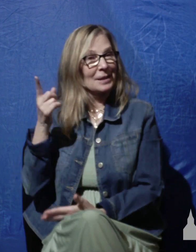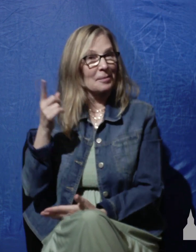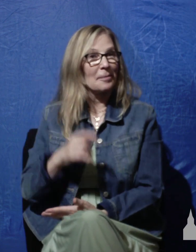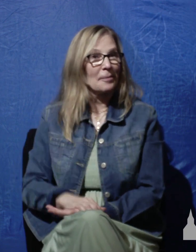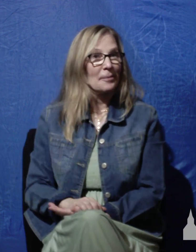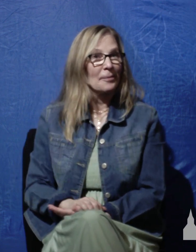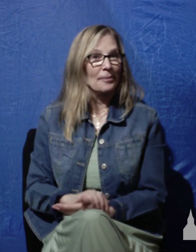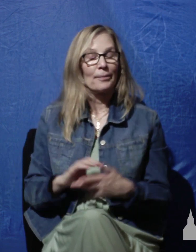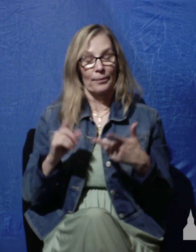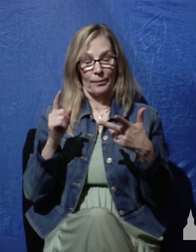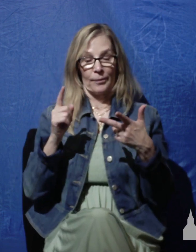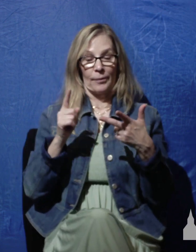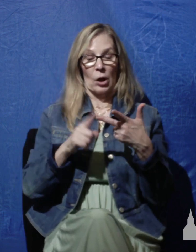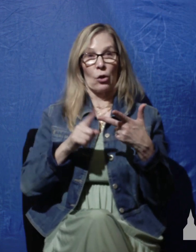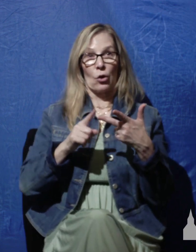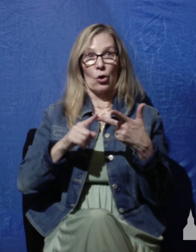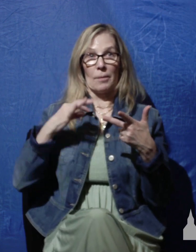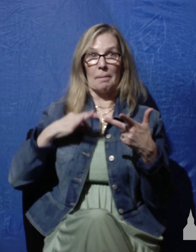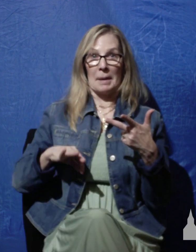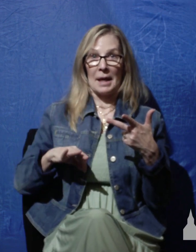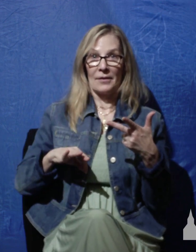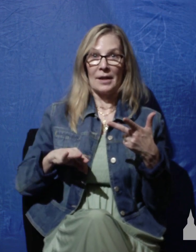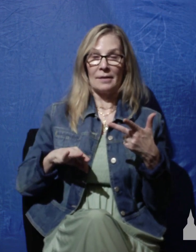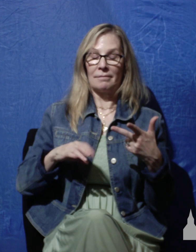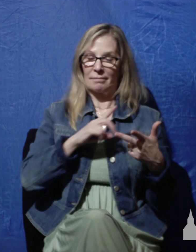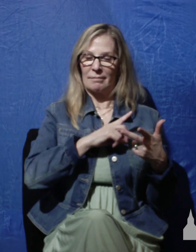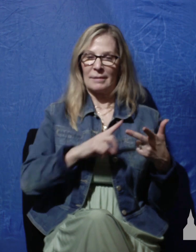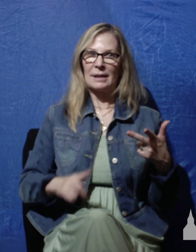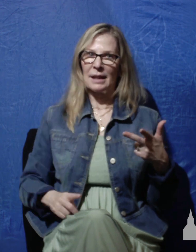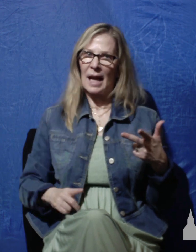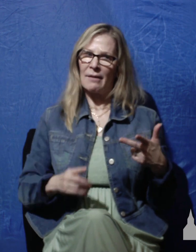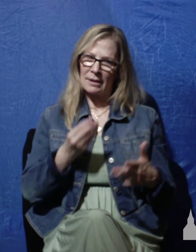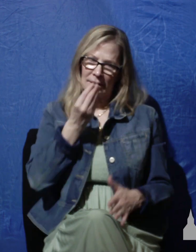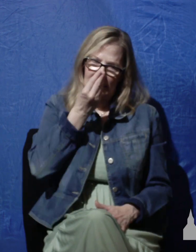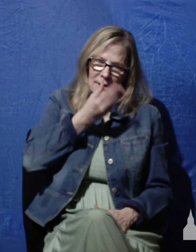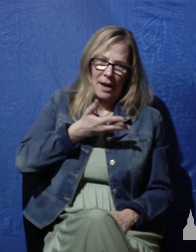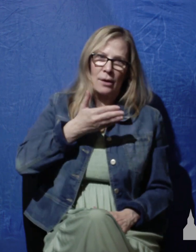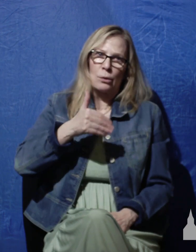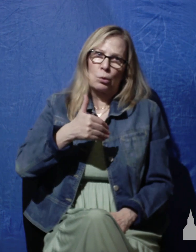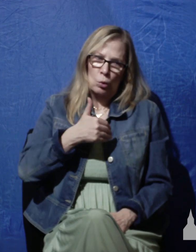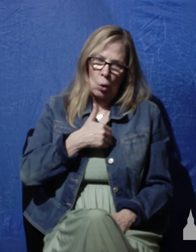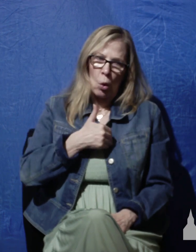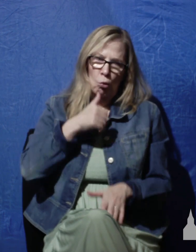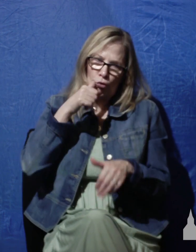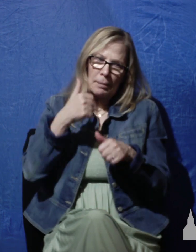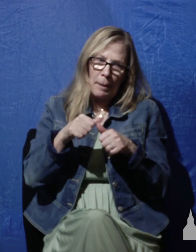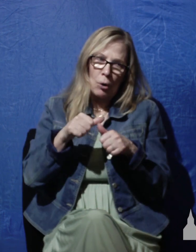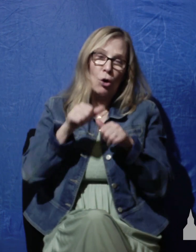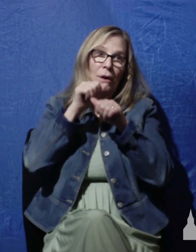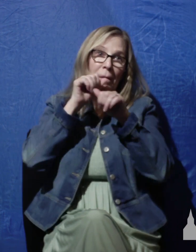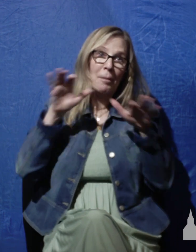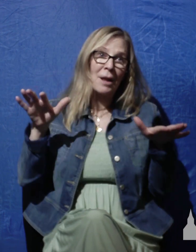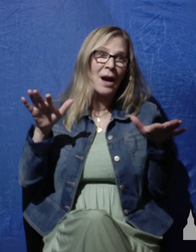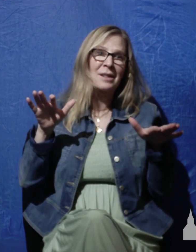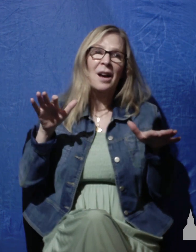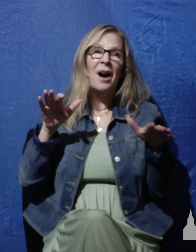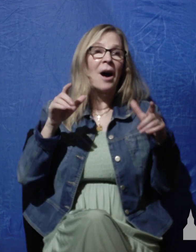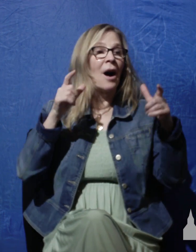Third benefit that David tells his soul to remember so that he gives thanks and praise to God is the blessing of being delivered from the pit of death.